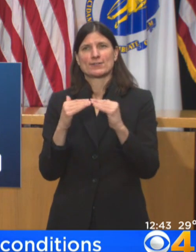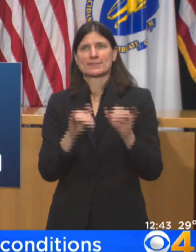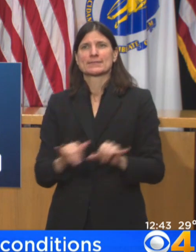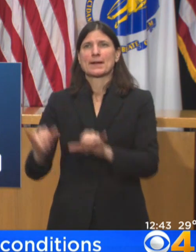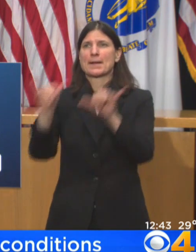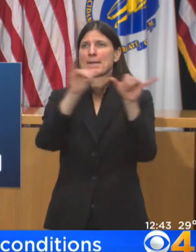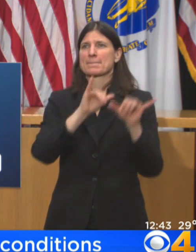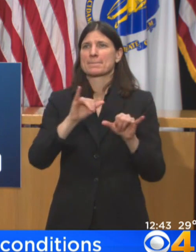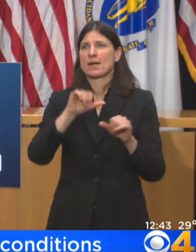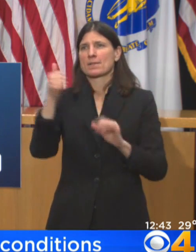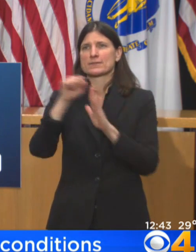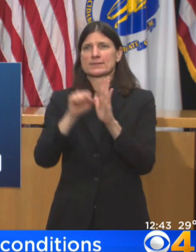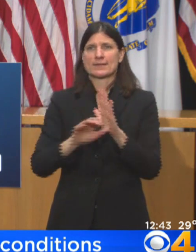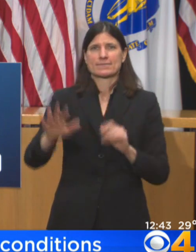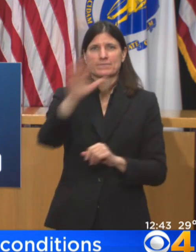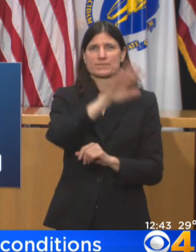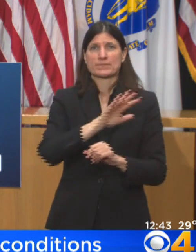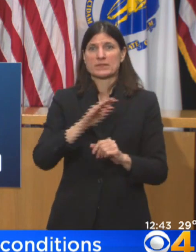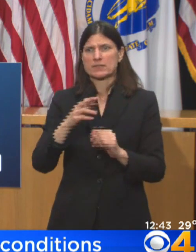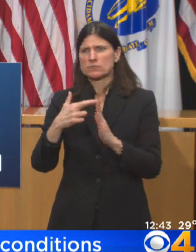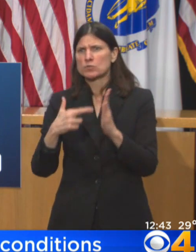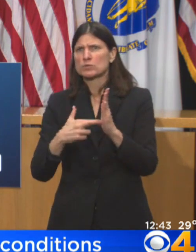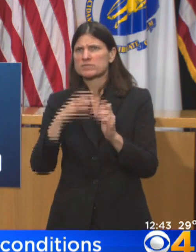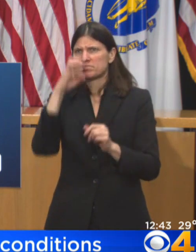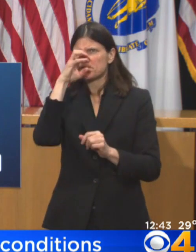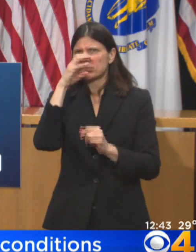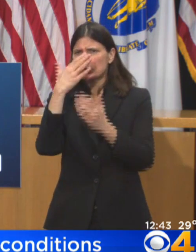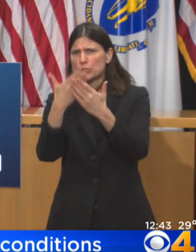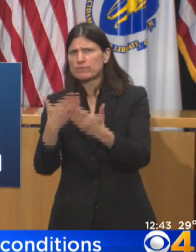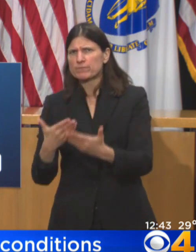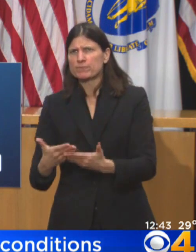around this. And in the end, people basically decided that the honor system was the best way to go.